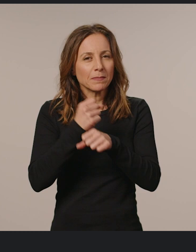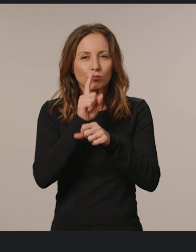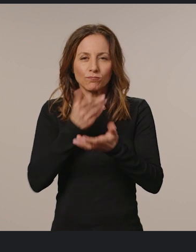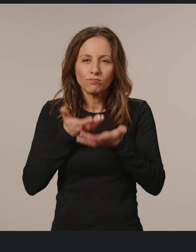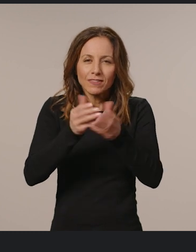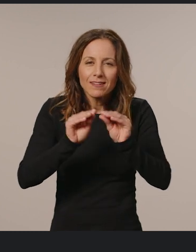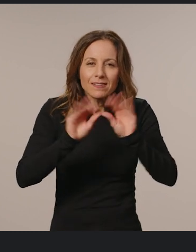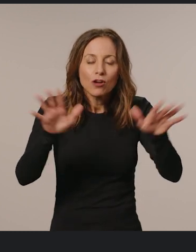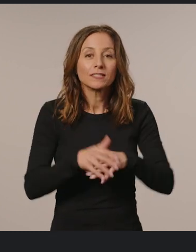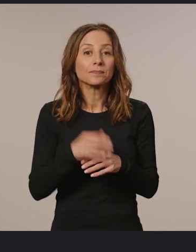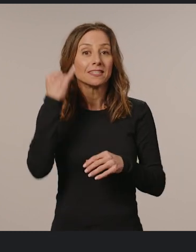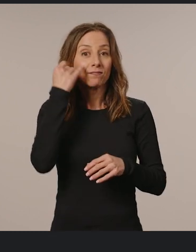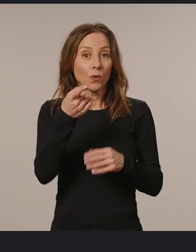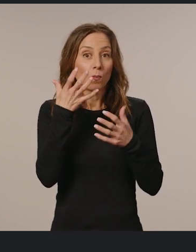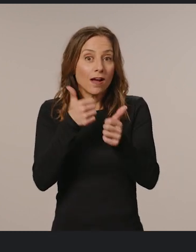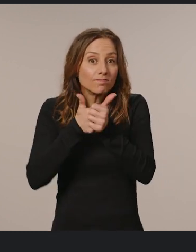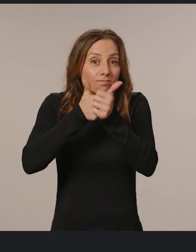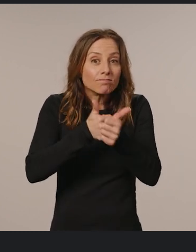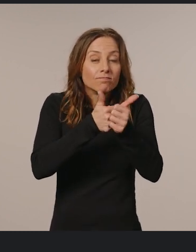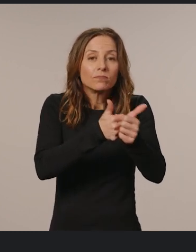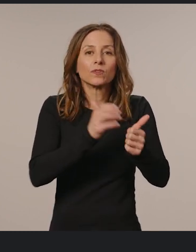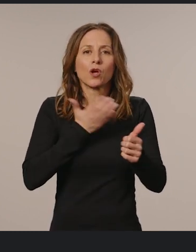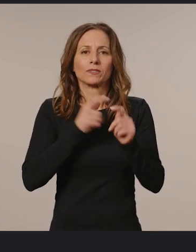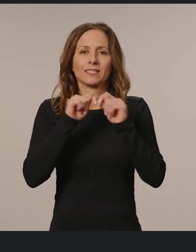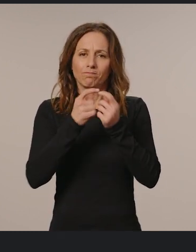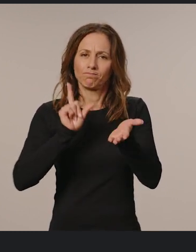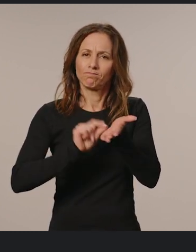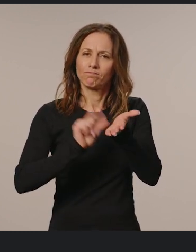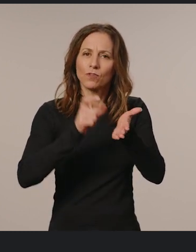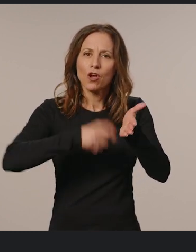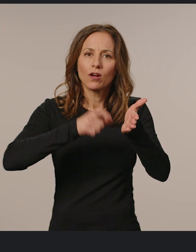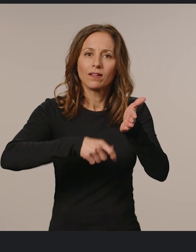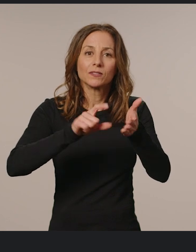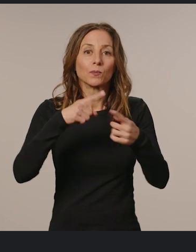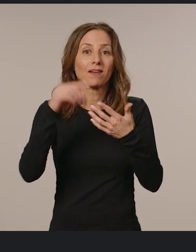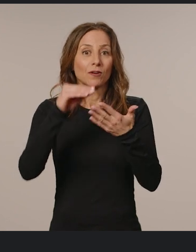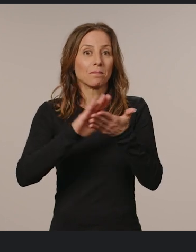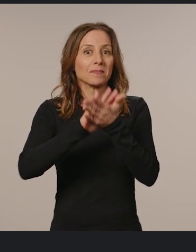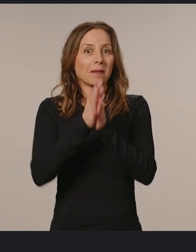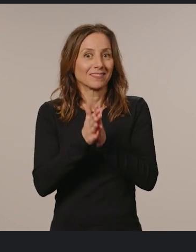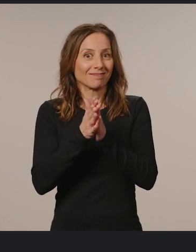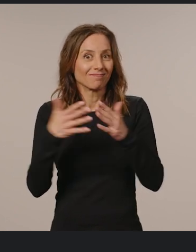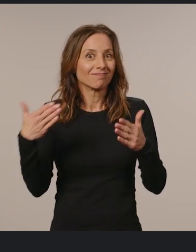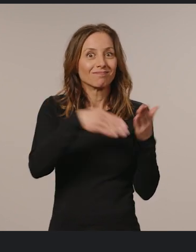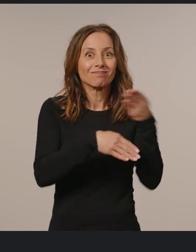clarity. If you want to stay up to date, our team is publishing articles when a feature becomes interoperable, meaning